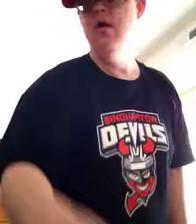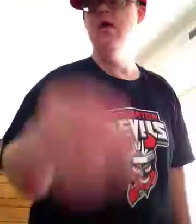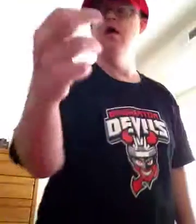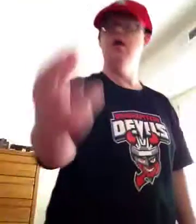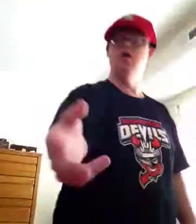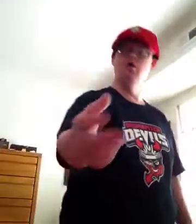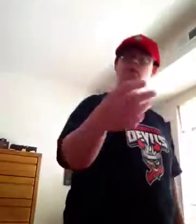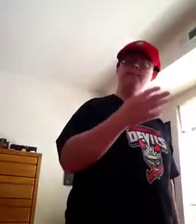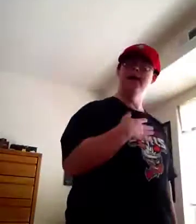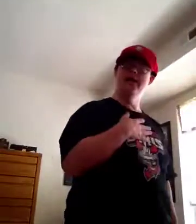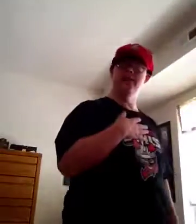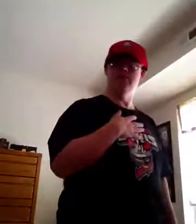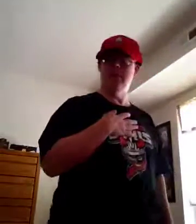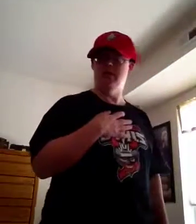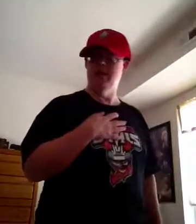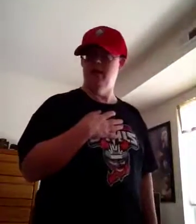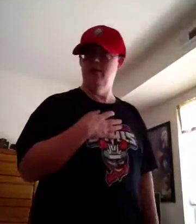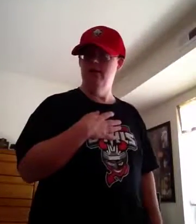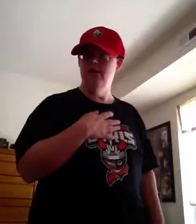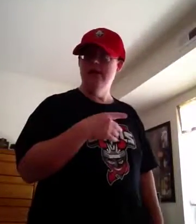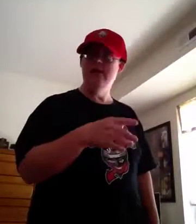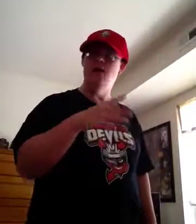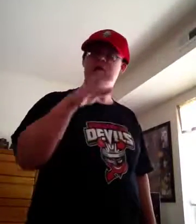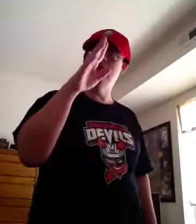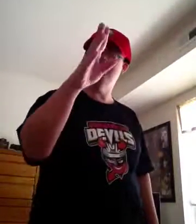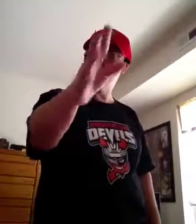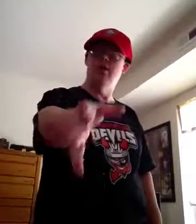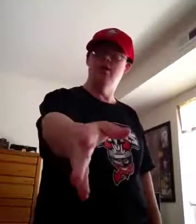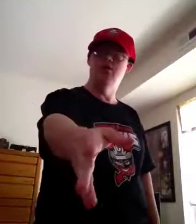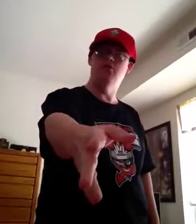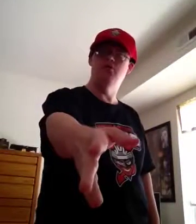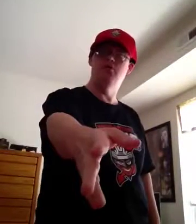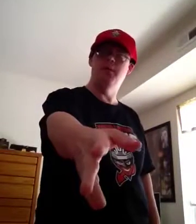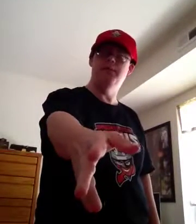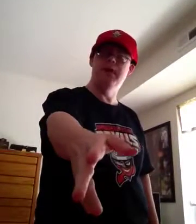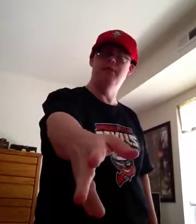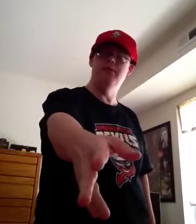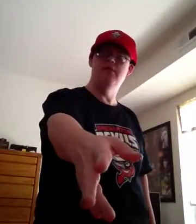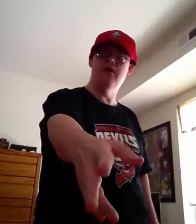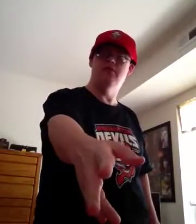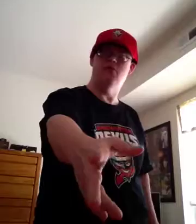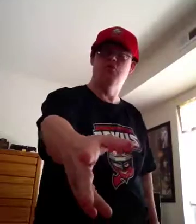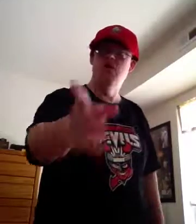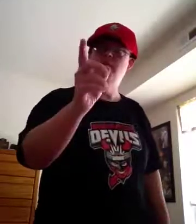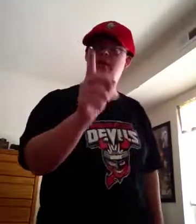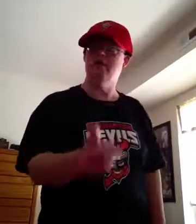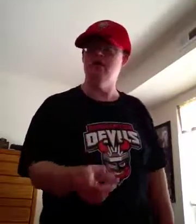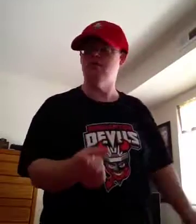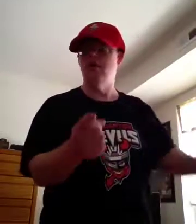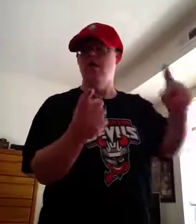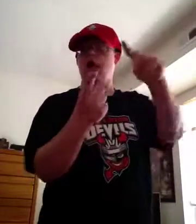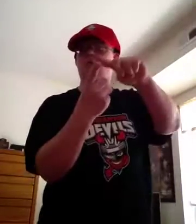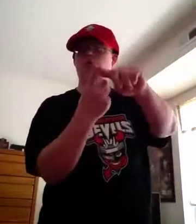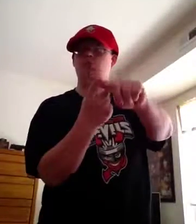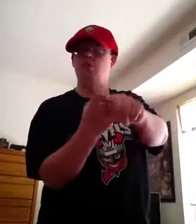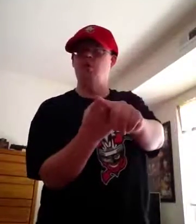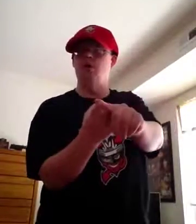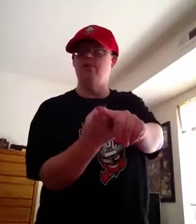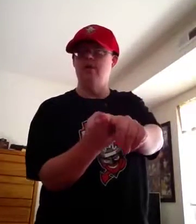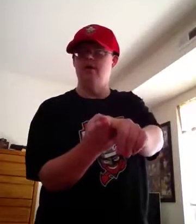Hello, my name is Jay Potter and I want to give a shout out to the Binghamton Devils because I went to your arena